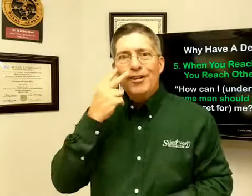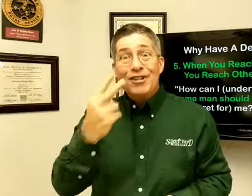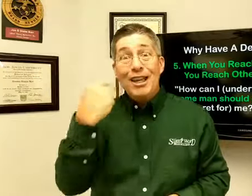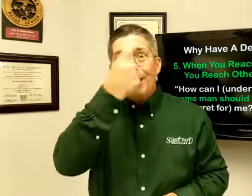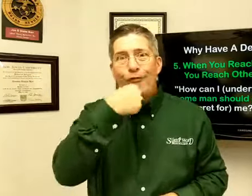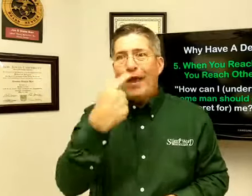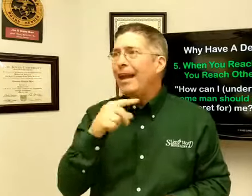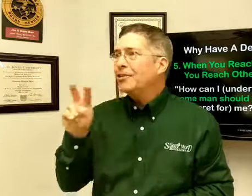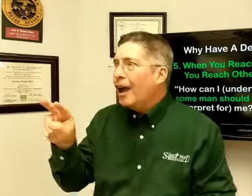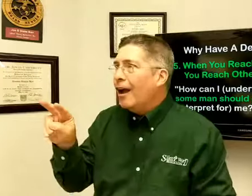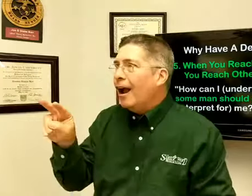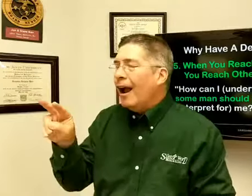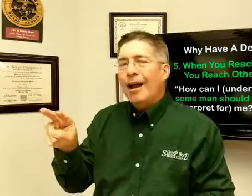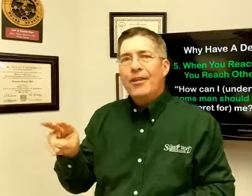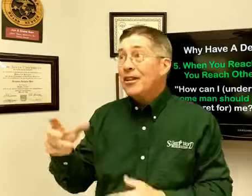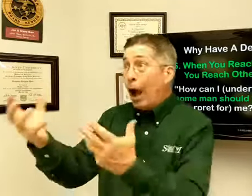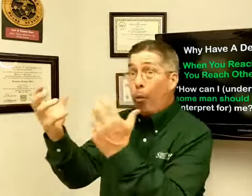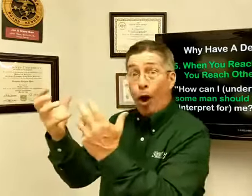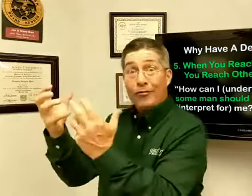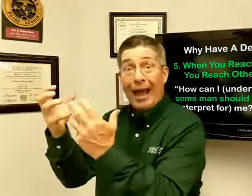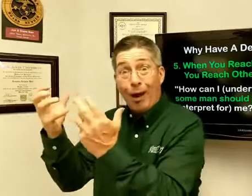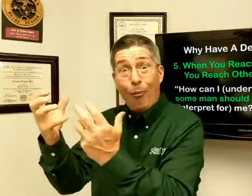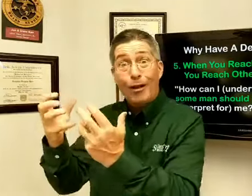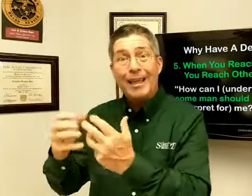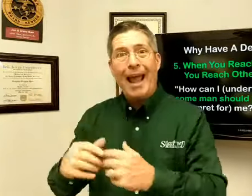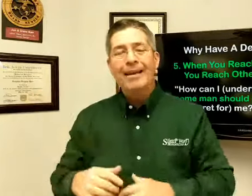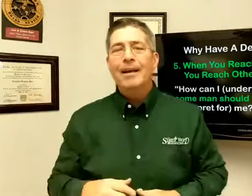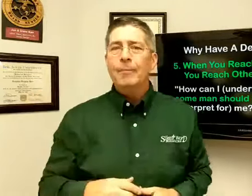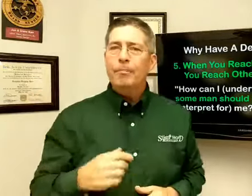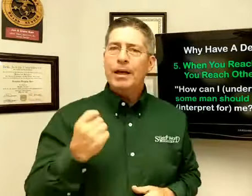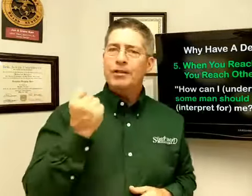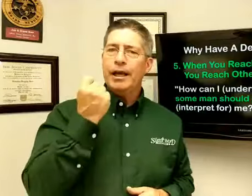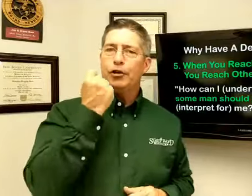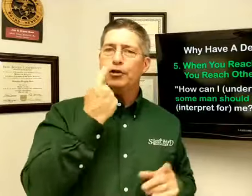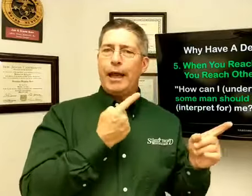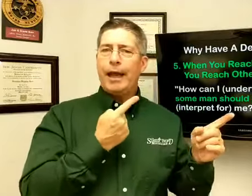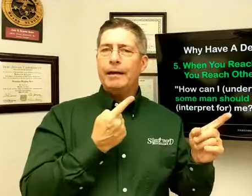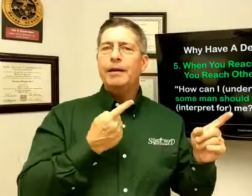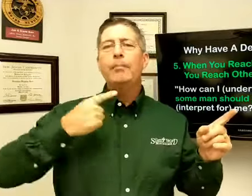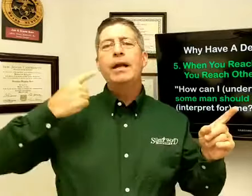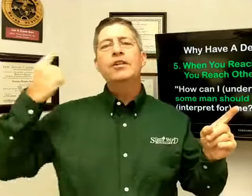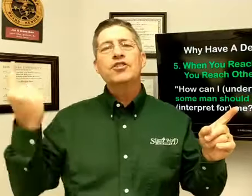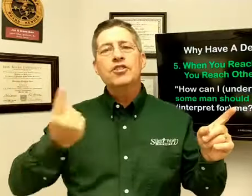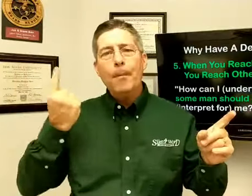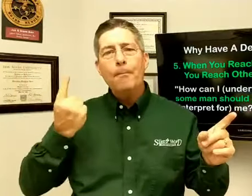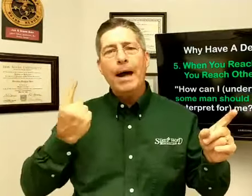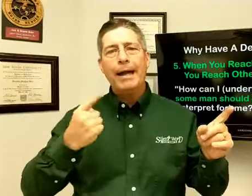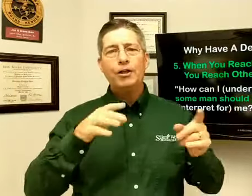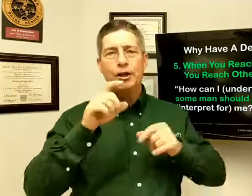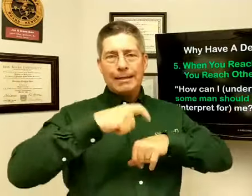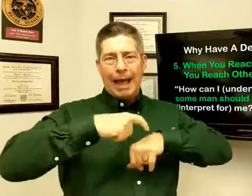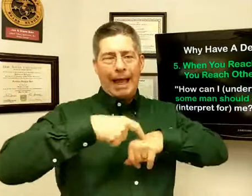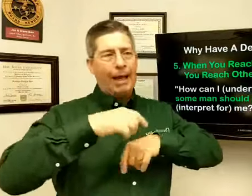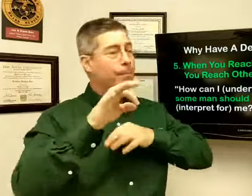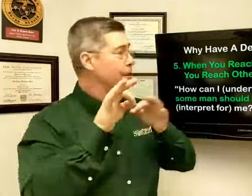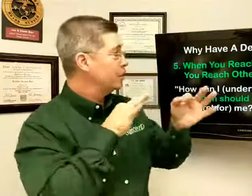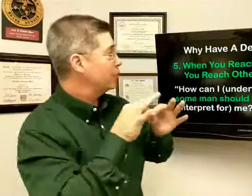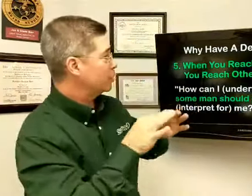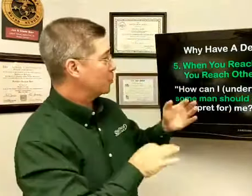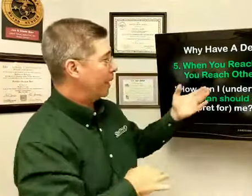see their face, and they say, I want that, I want that, because they understand, because somebody took time to explain